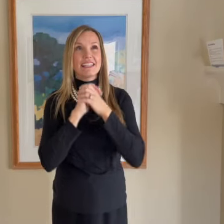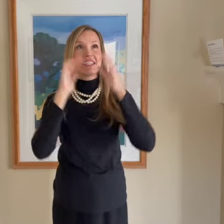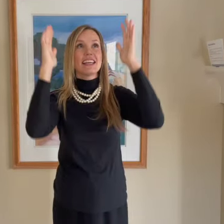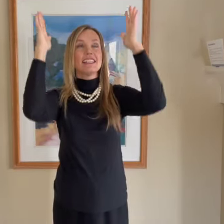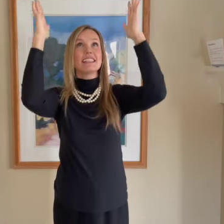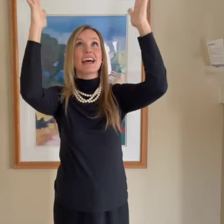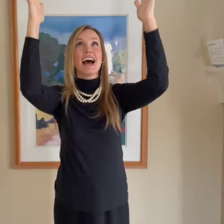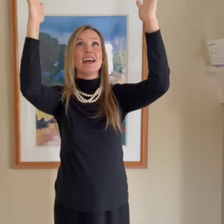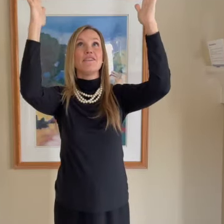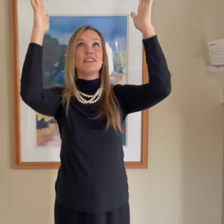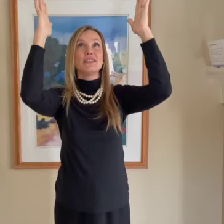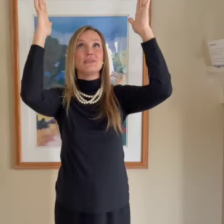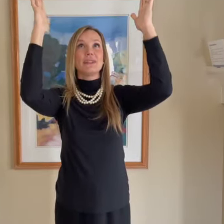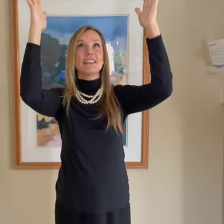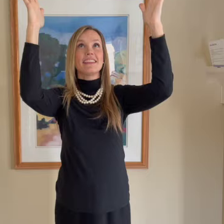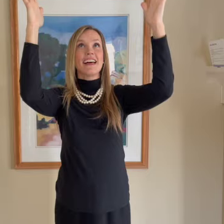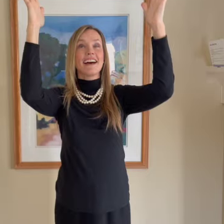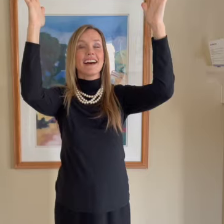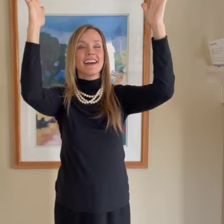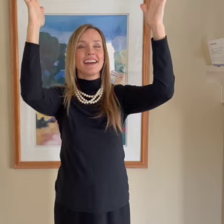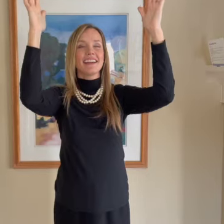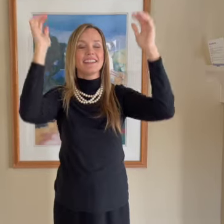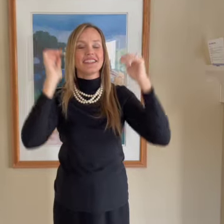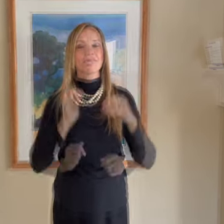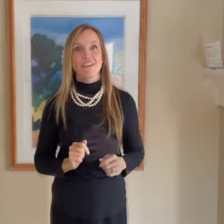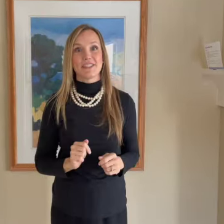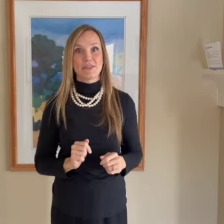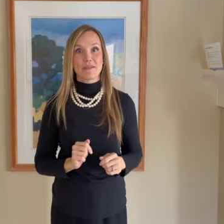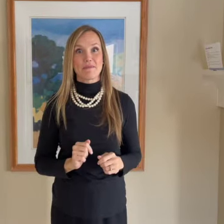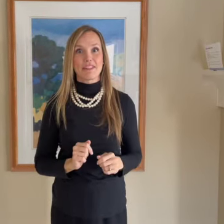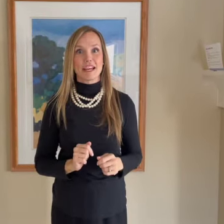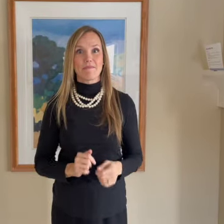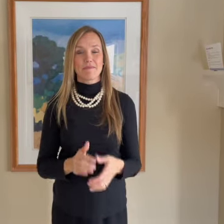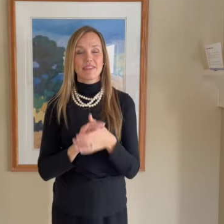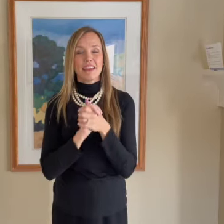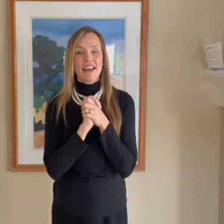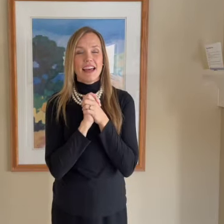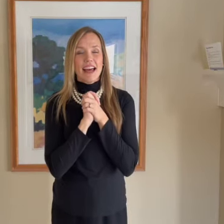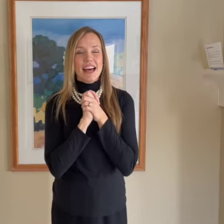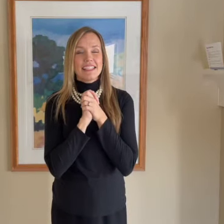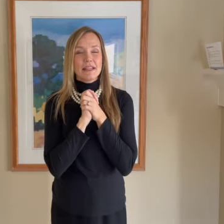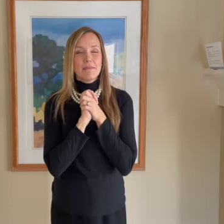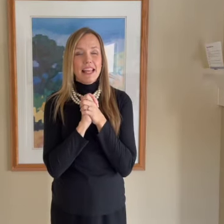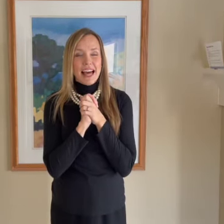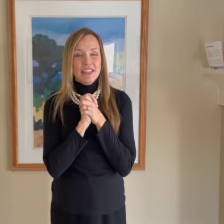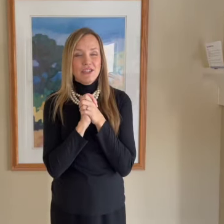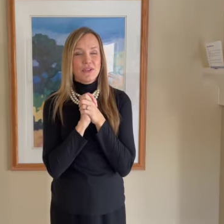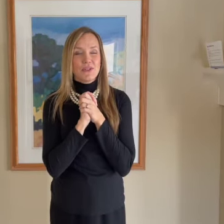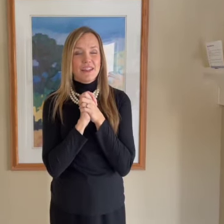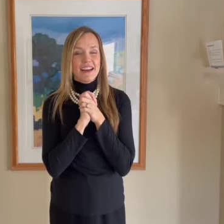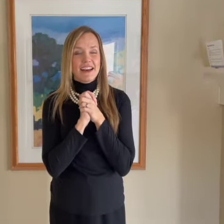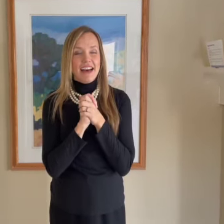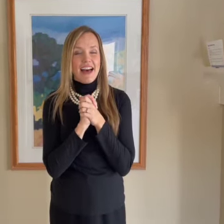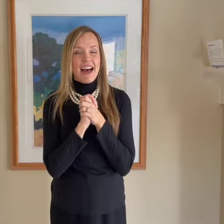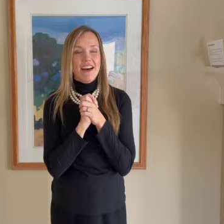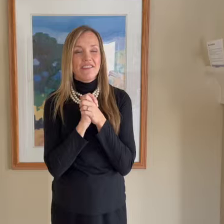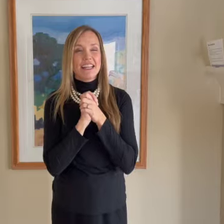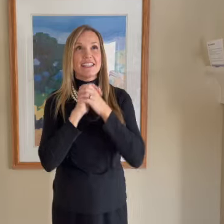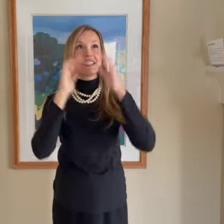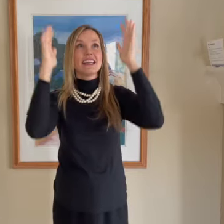the sky filled with light. Let's do that one more time. As he pled to the heavens, the